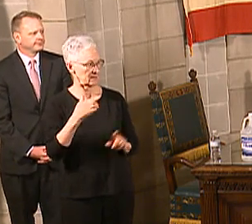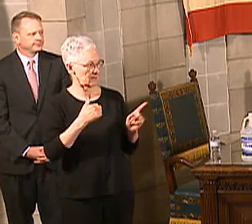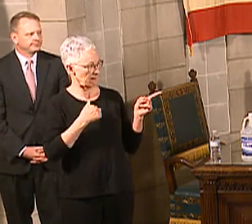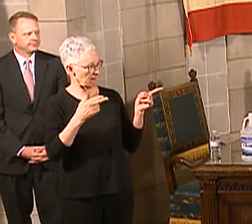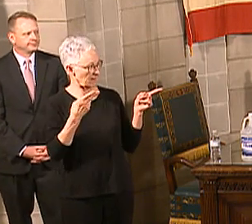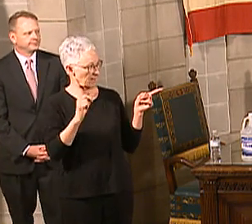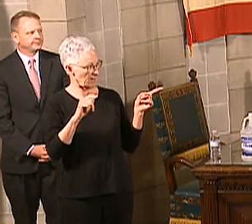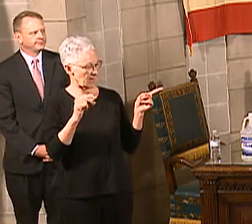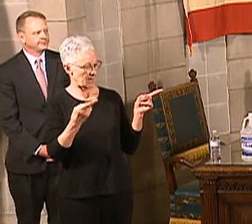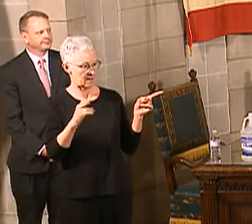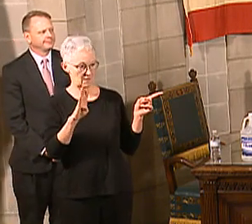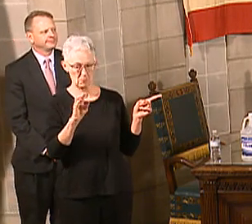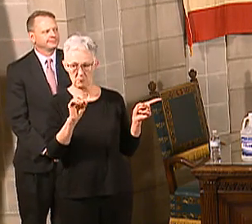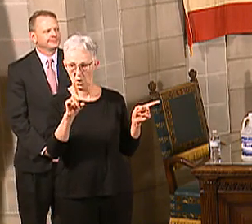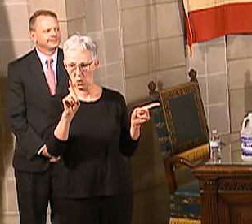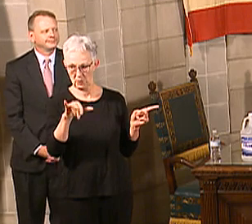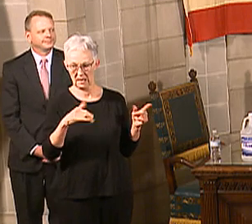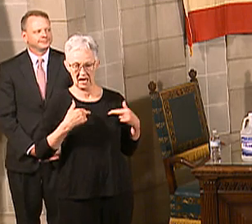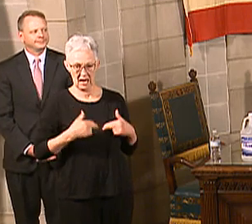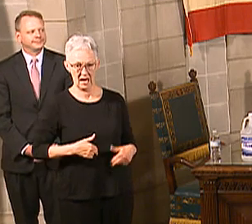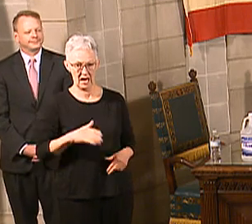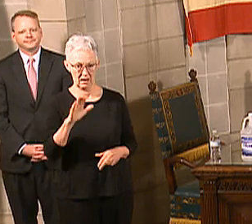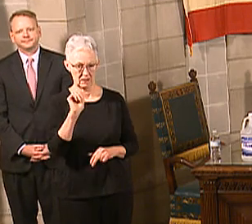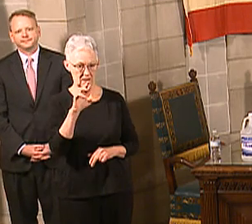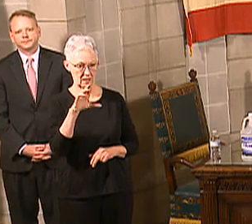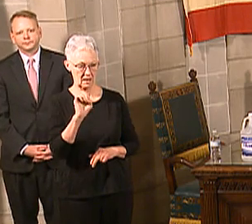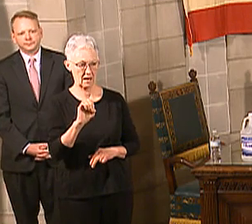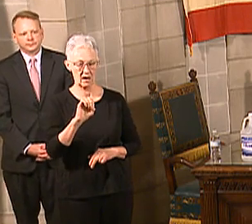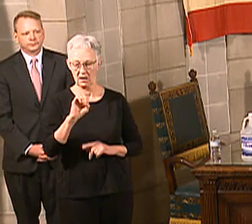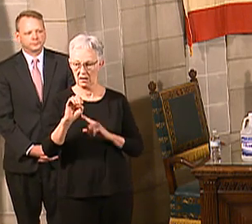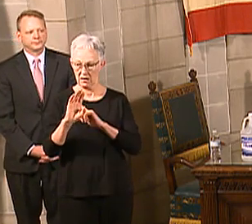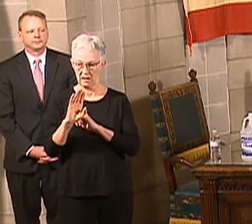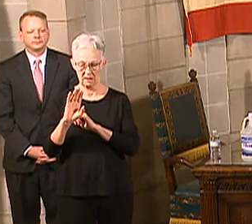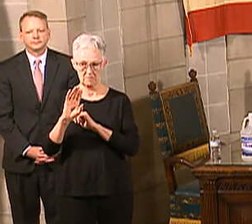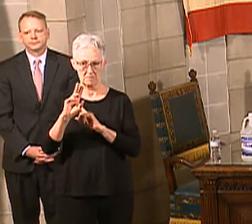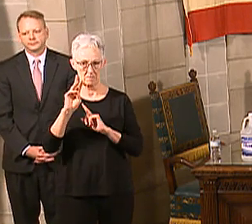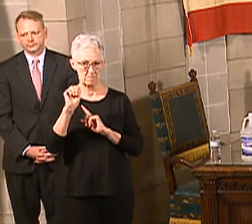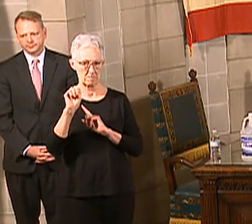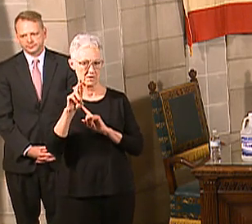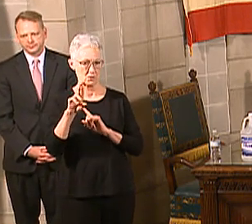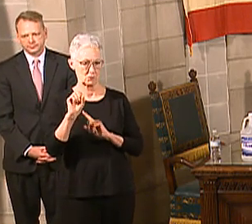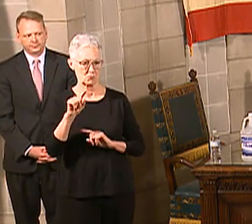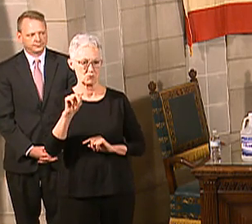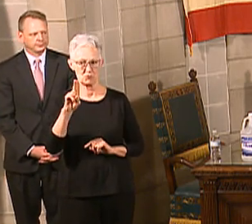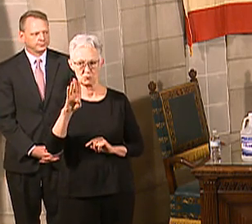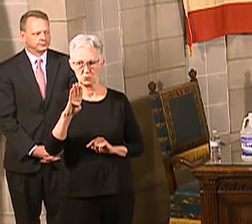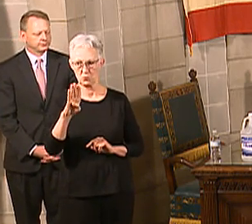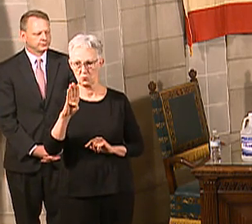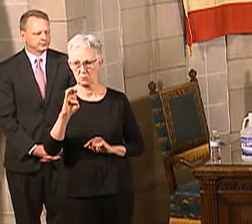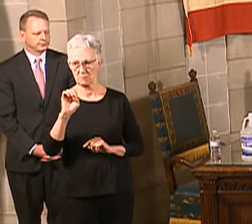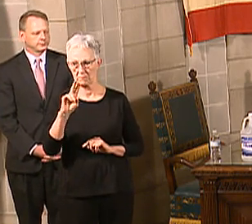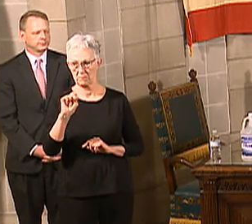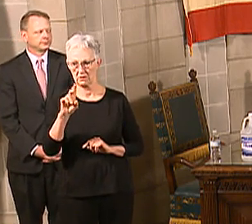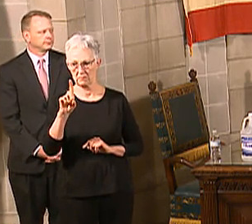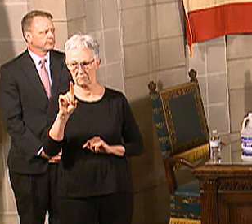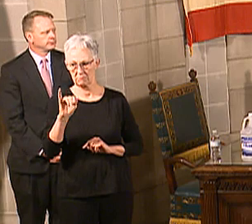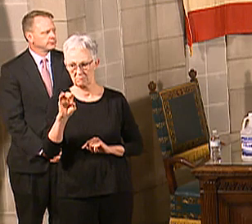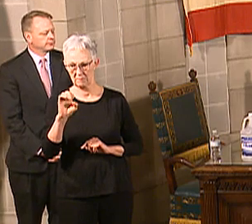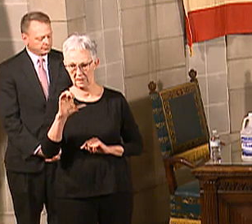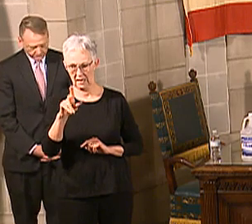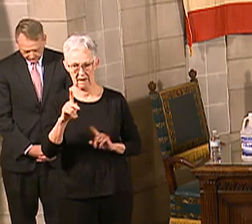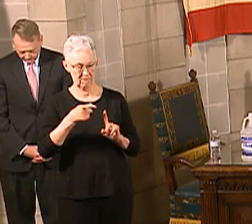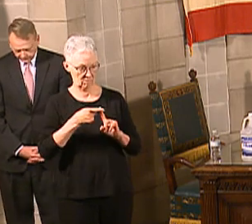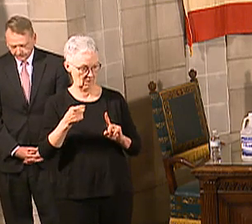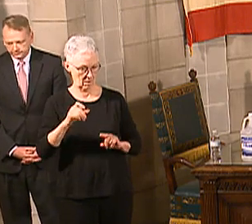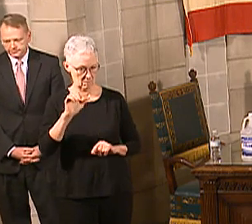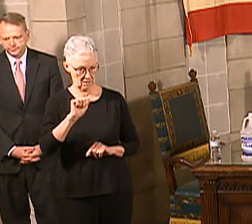Association and Todd Steubendijk from the AARP, and they'll be talking in a few minutes. Just to bring you an update on some of the things that we've got